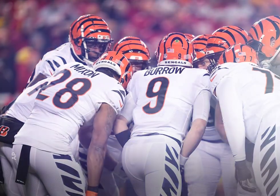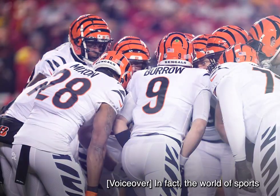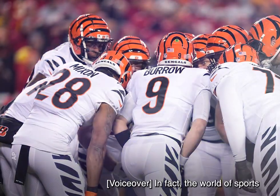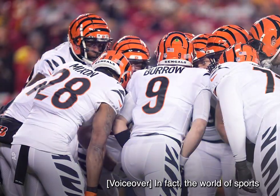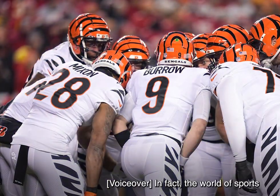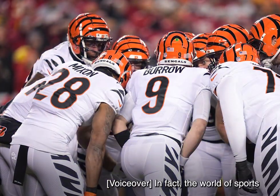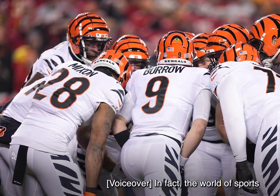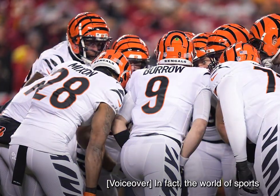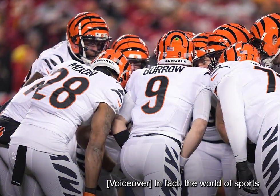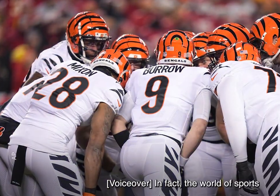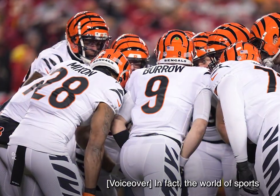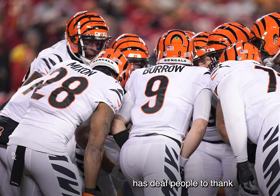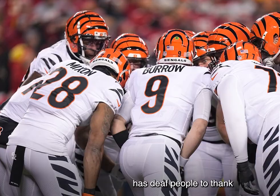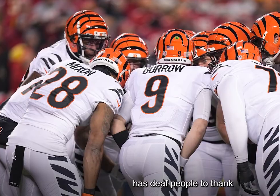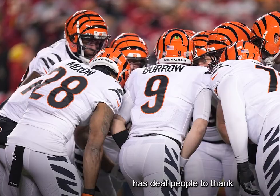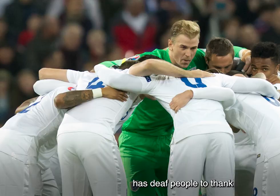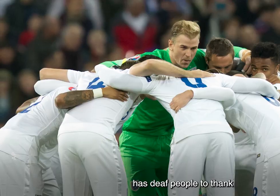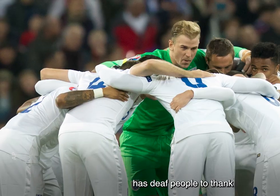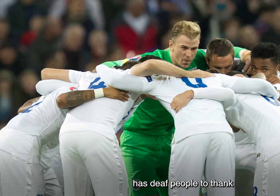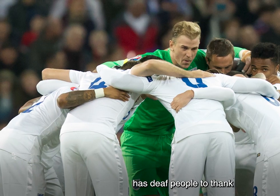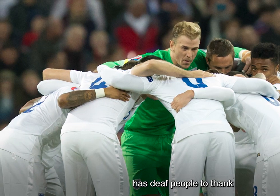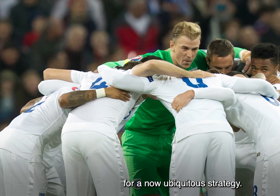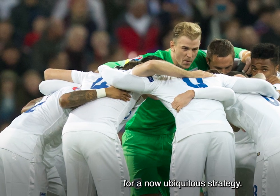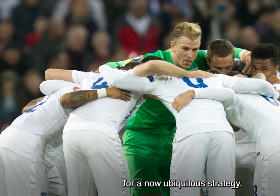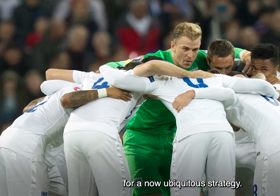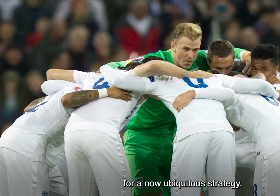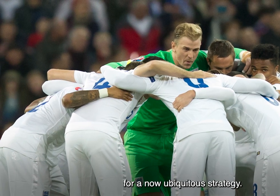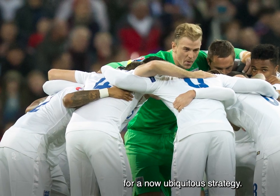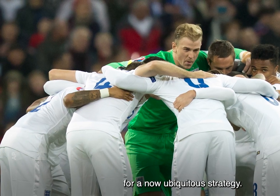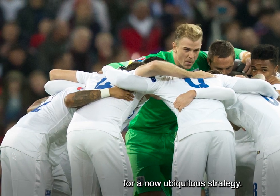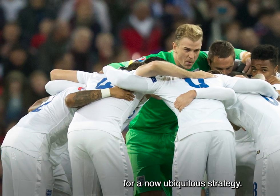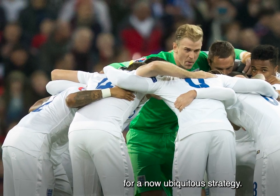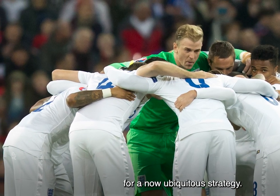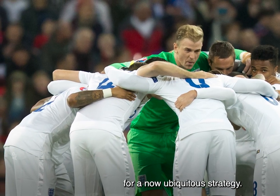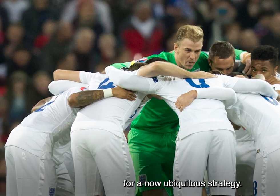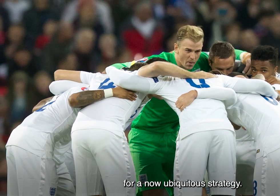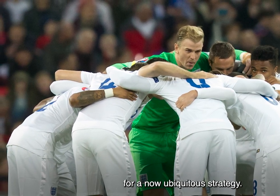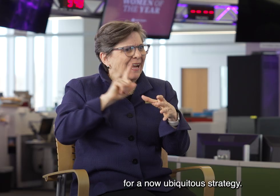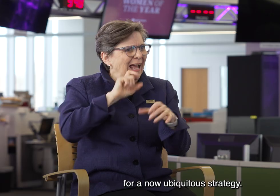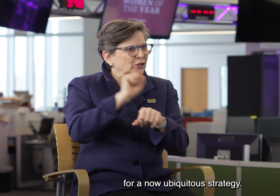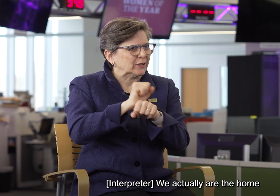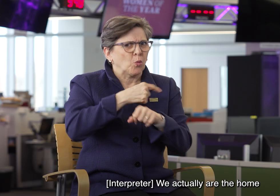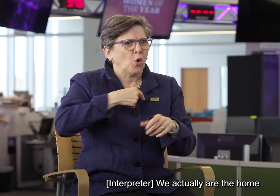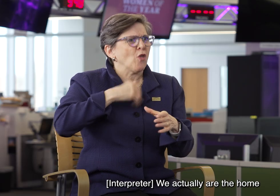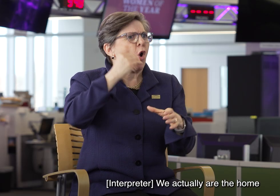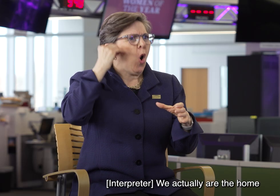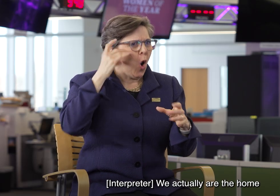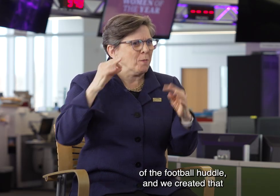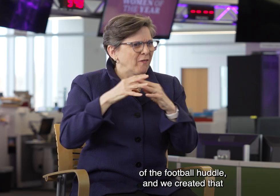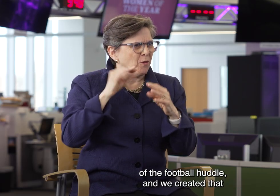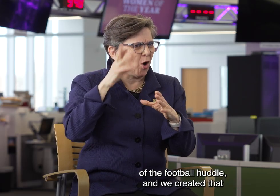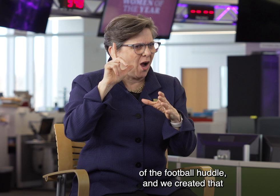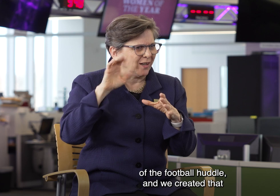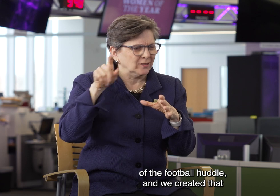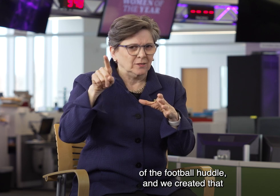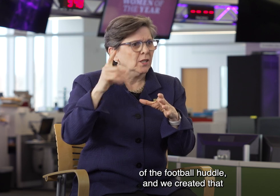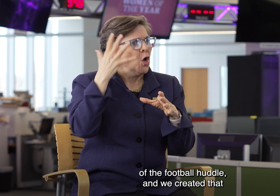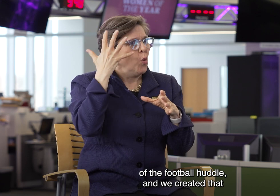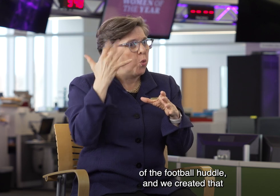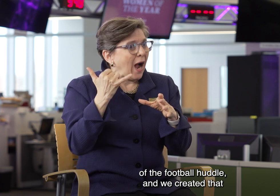In fact, the world of sports has Deaf people to thank for a now ubiquitous strategy. We actually are the home of the football huddle. And we created